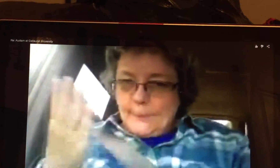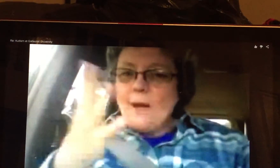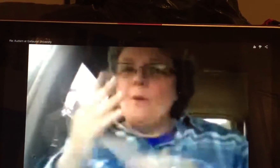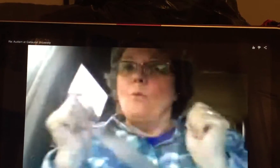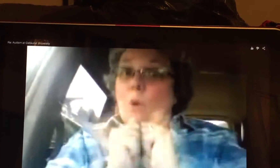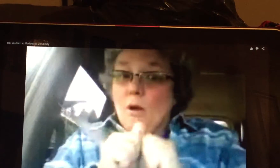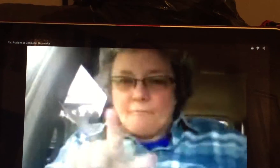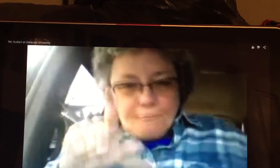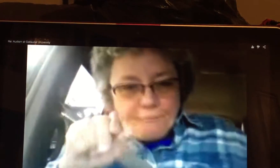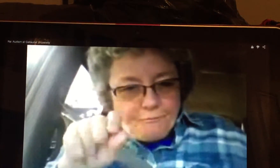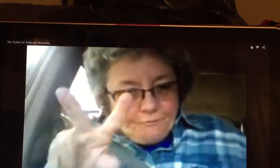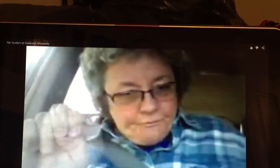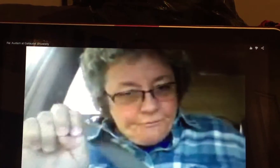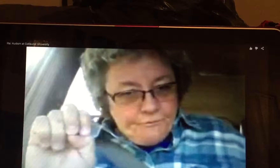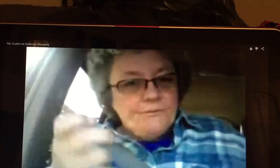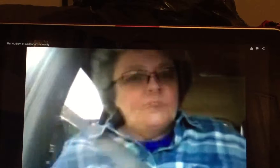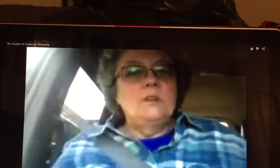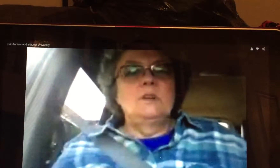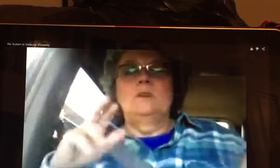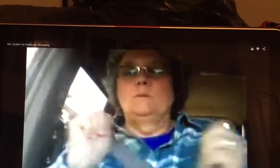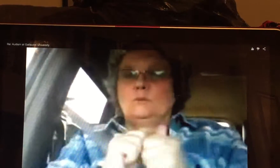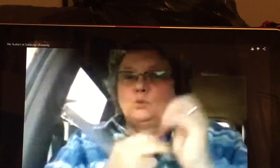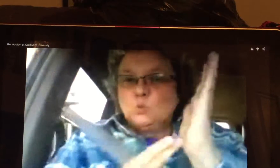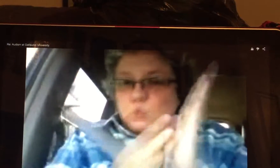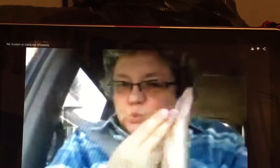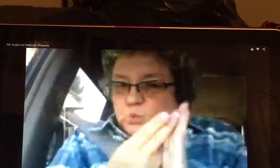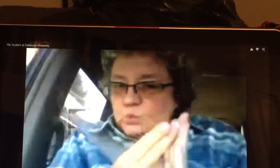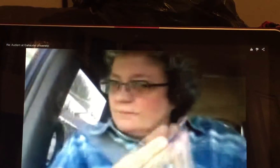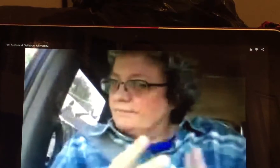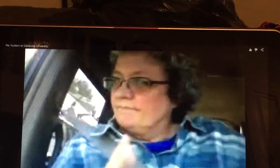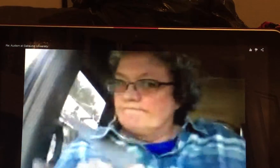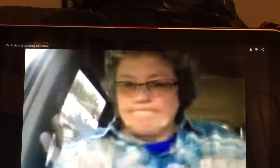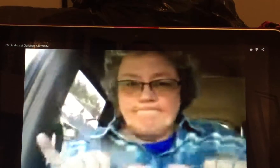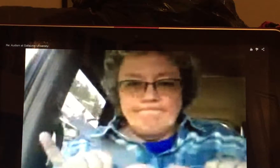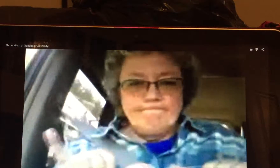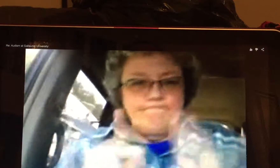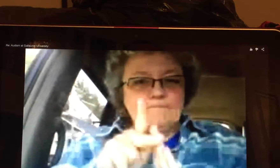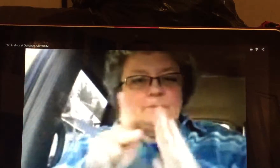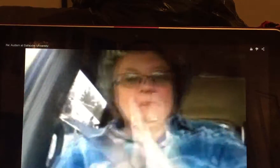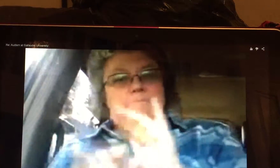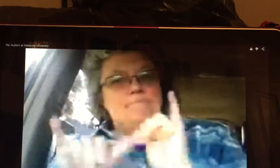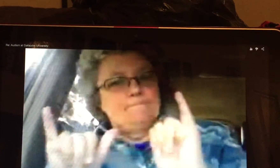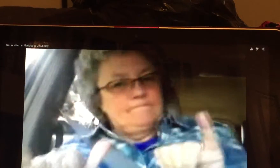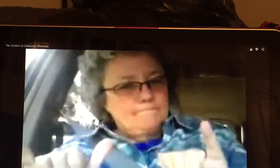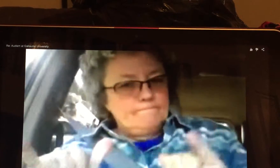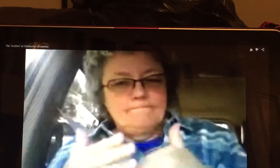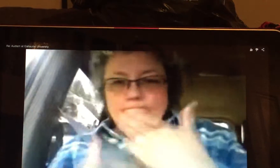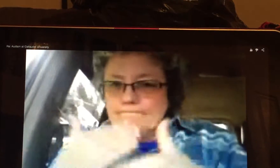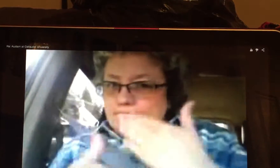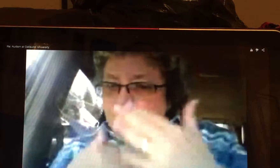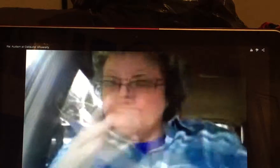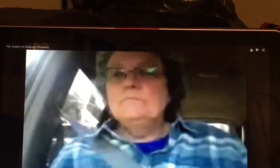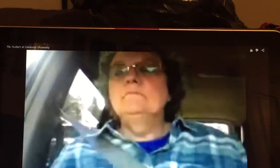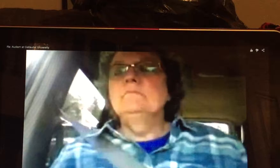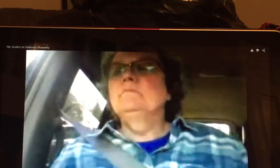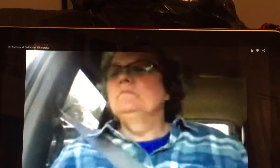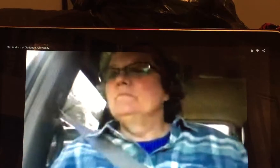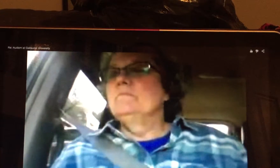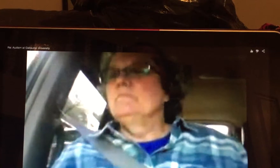you know and sometimes you need to approach it you need to be honest and you need to stay true to the policy and keep